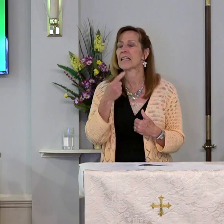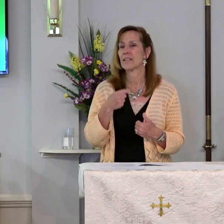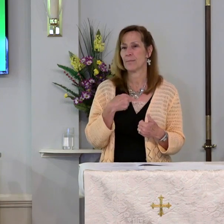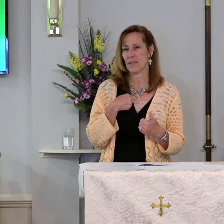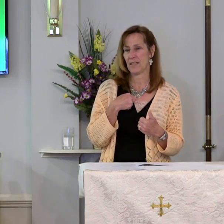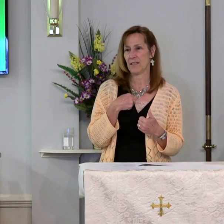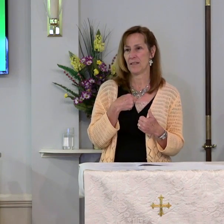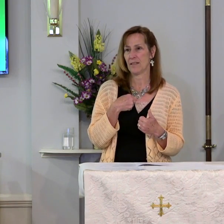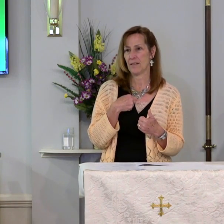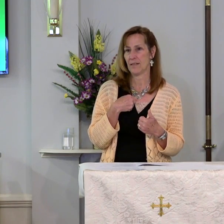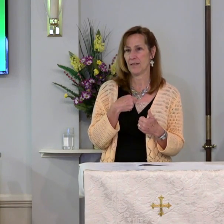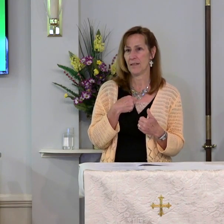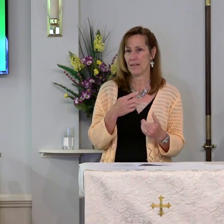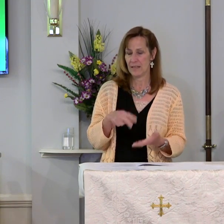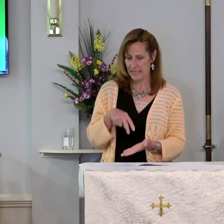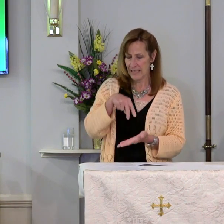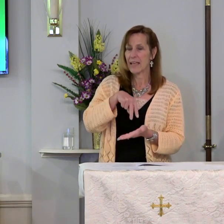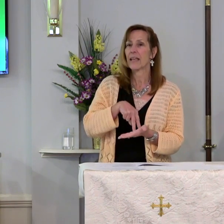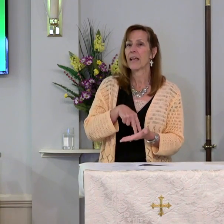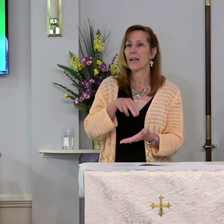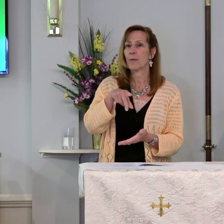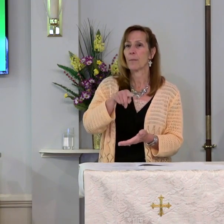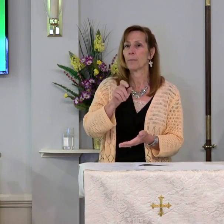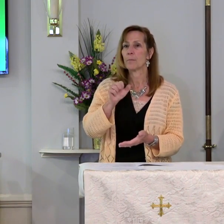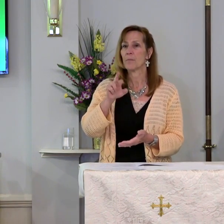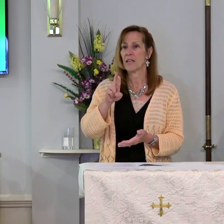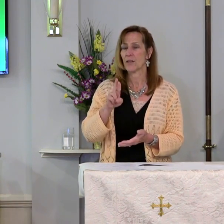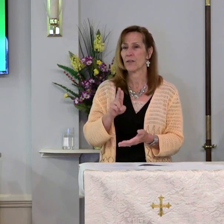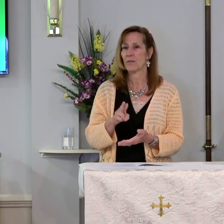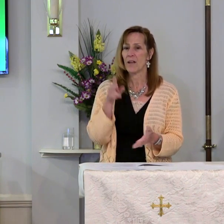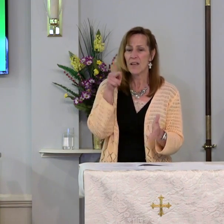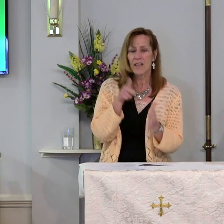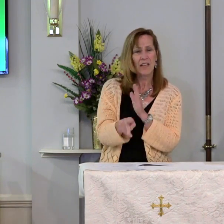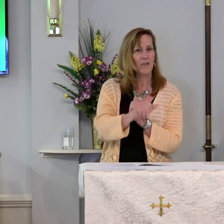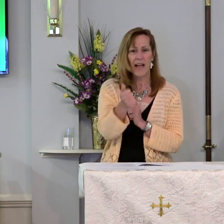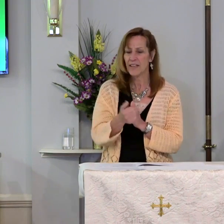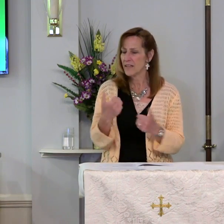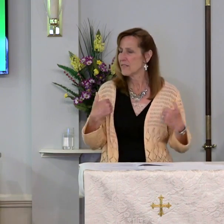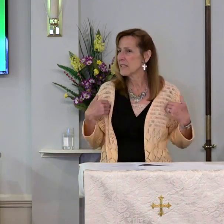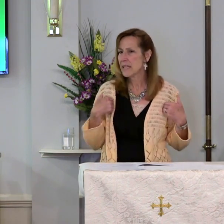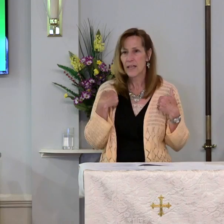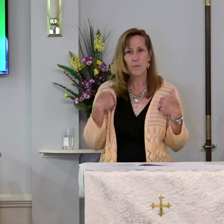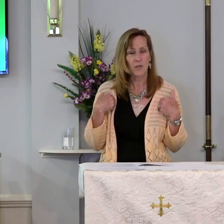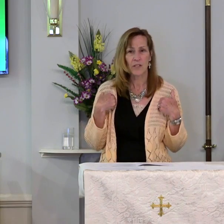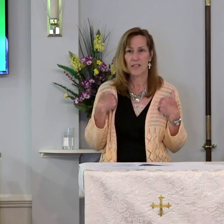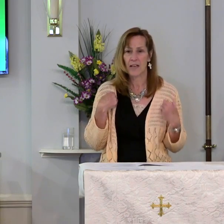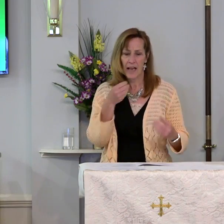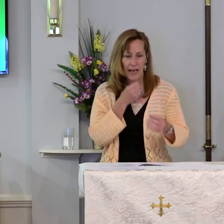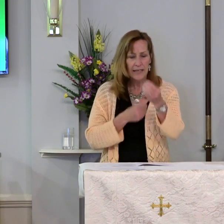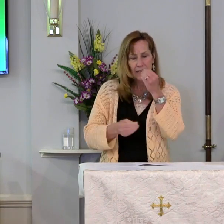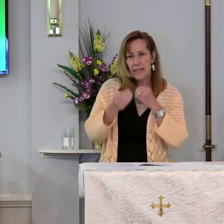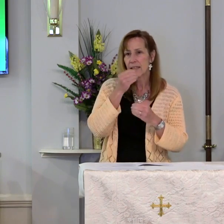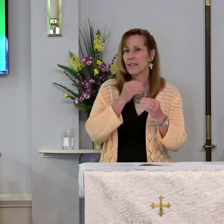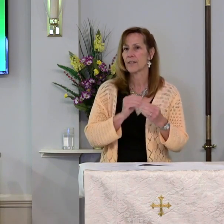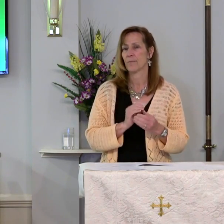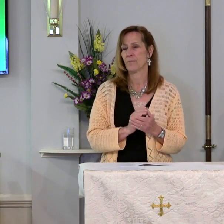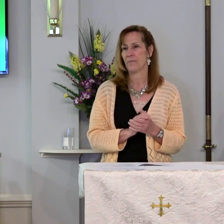to me, get up, Peter. Kill any of these animals and eat it.